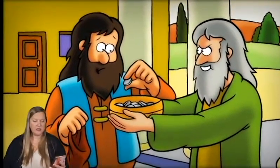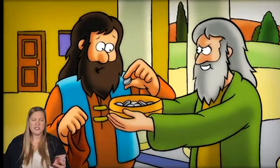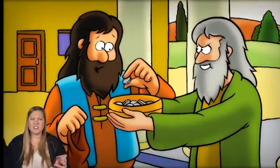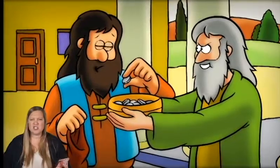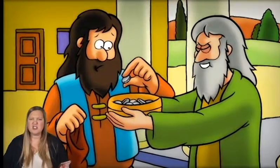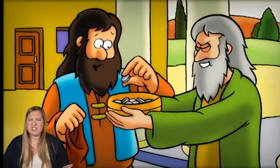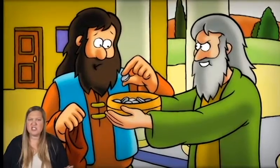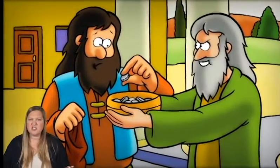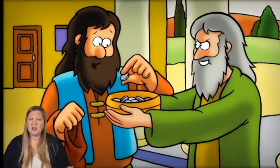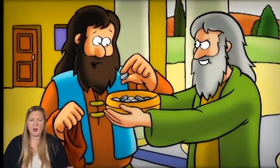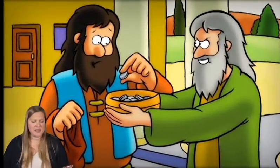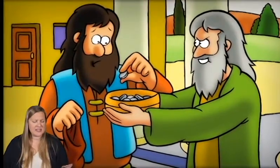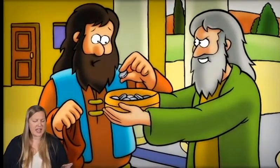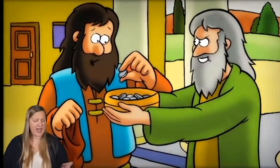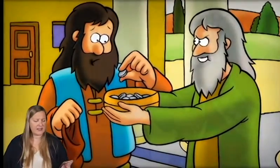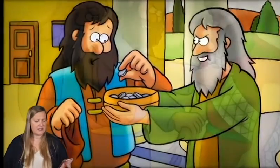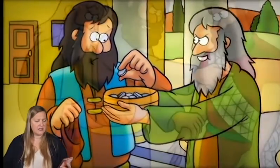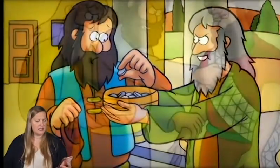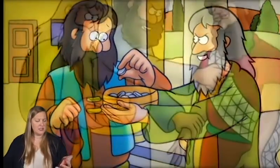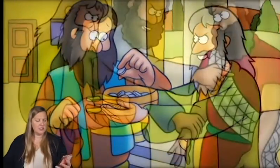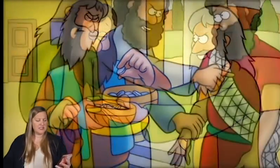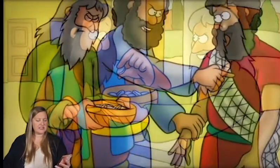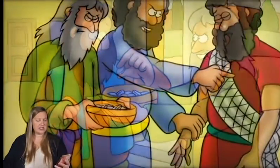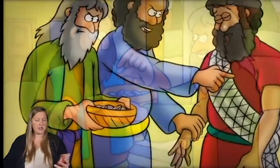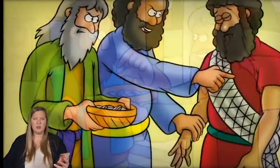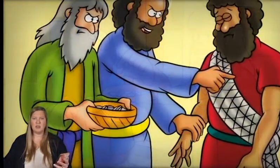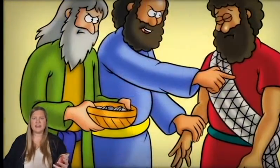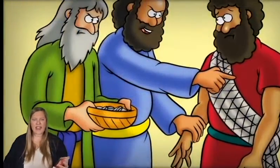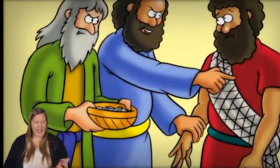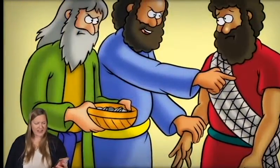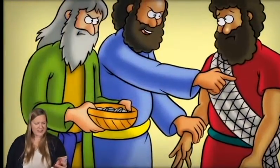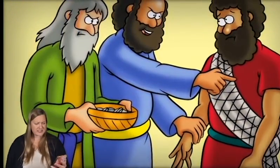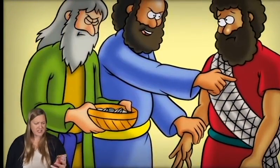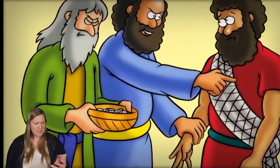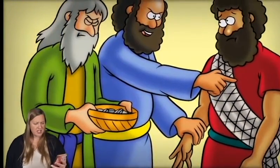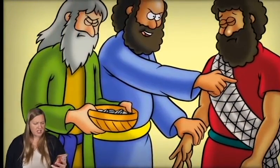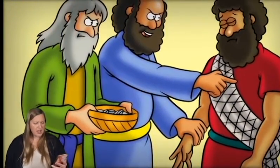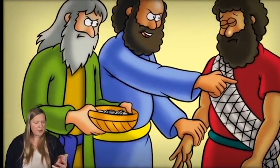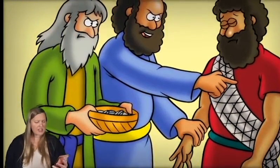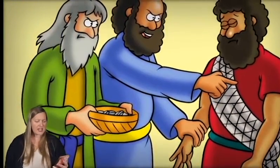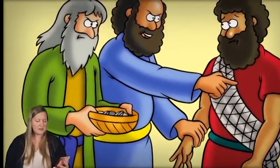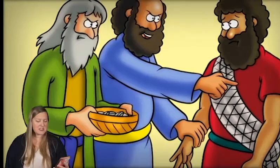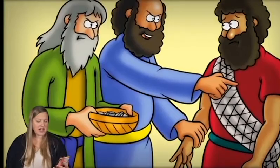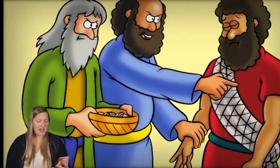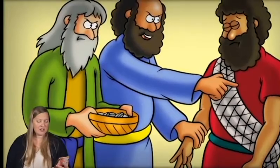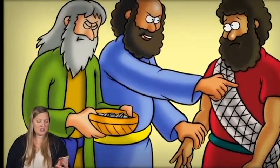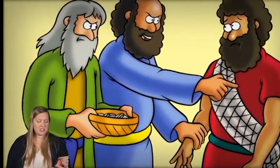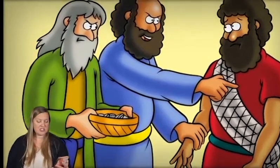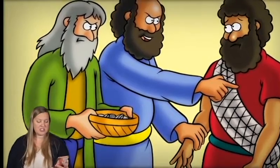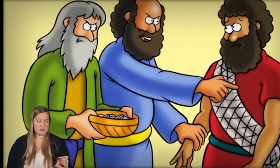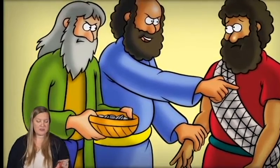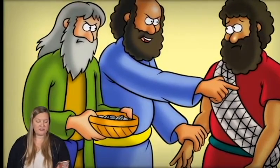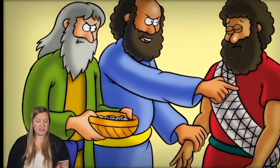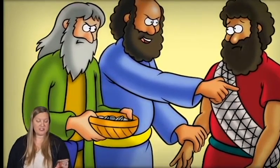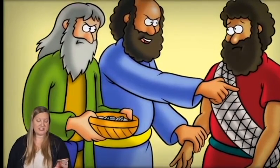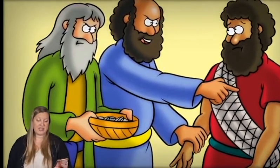does your teacher not pay tax? He said, yes. And when he came to the house, Jesus spoke first saying,